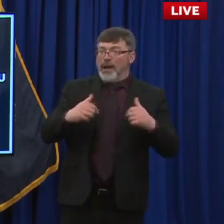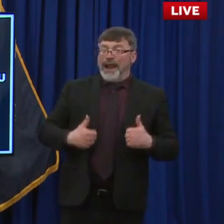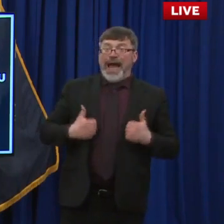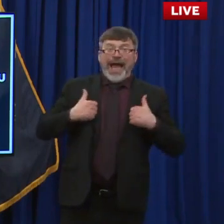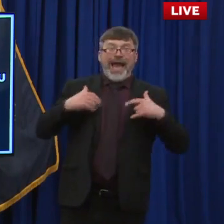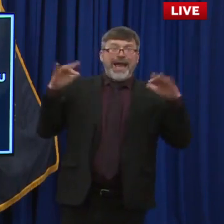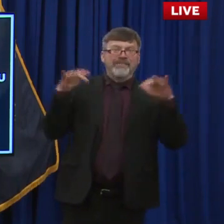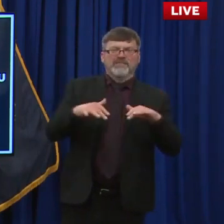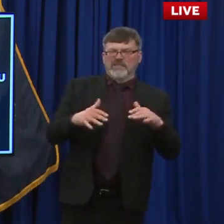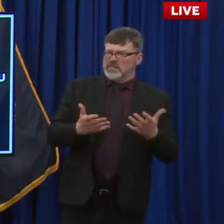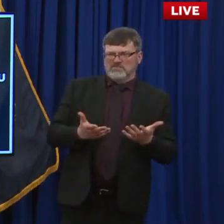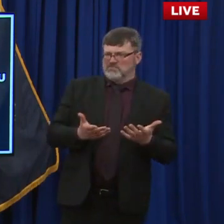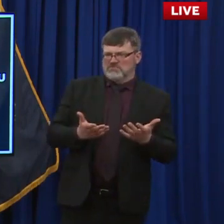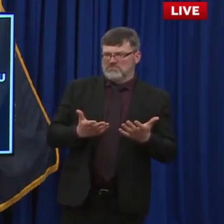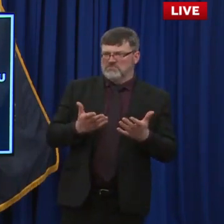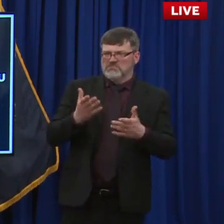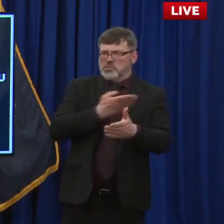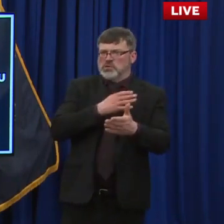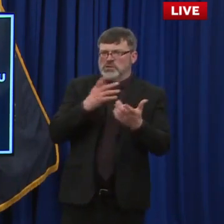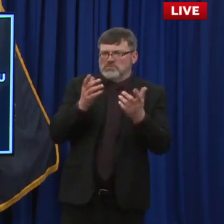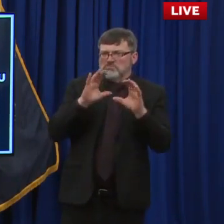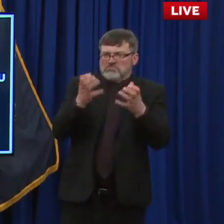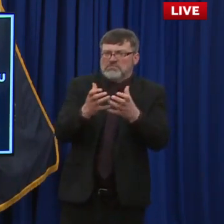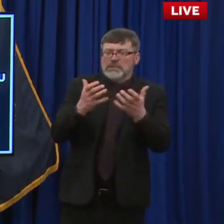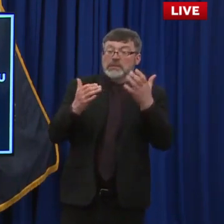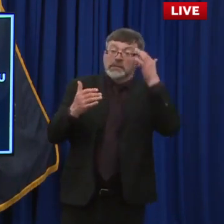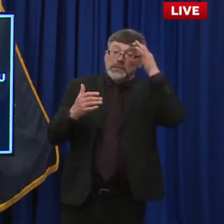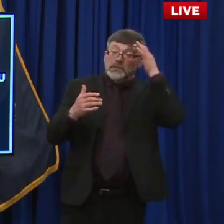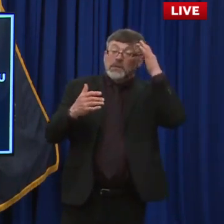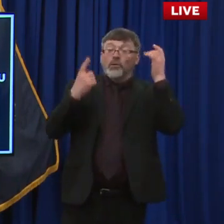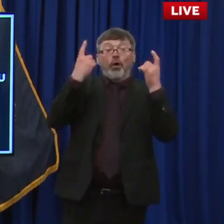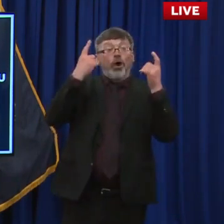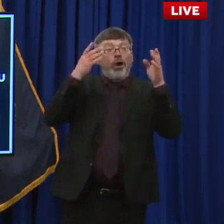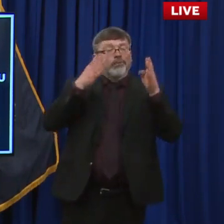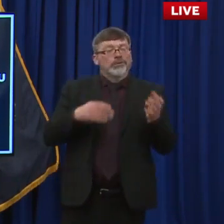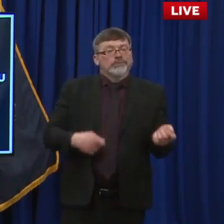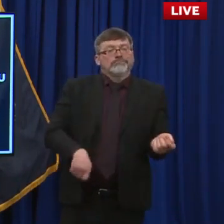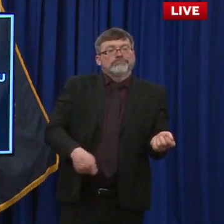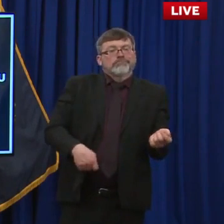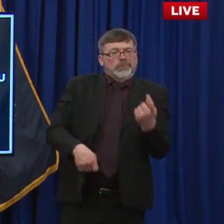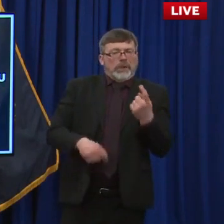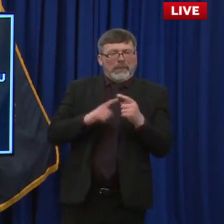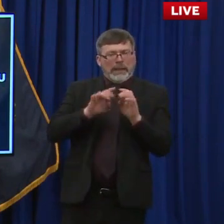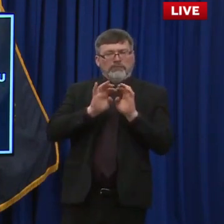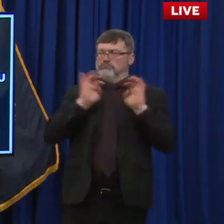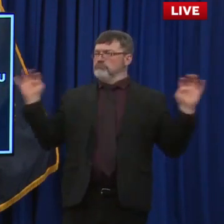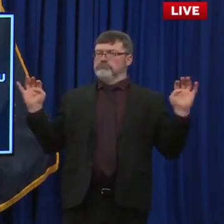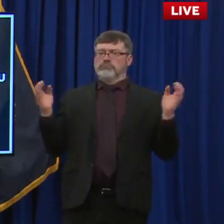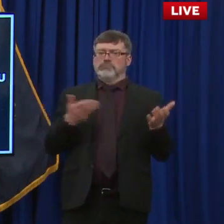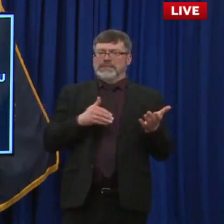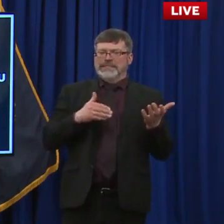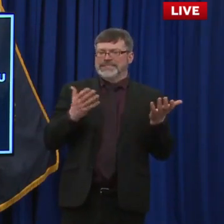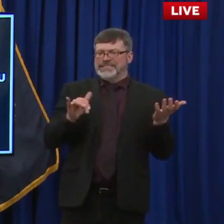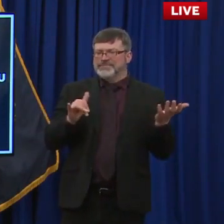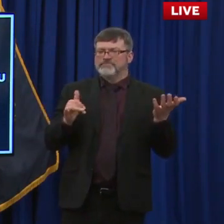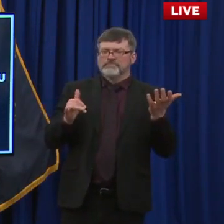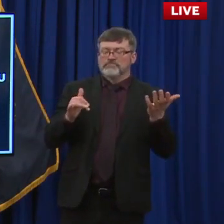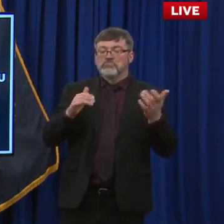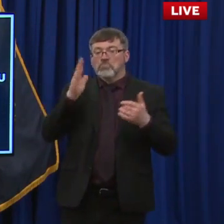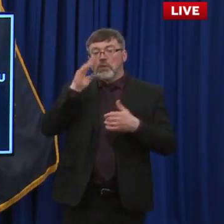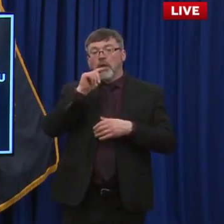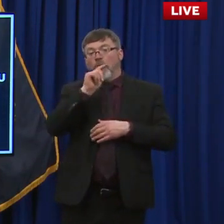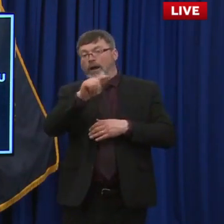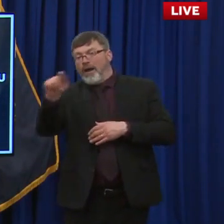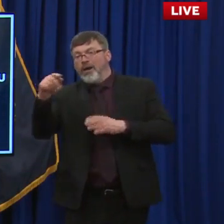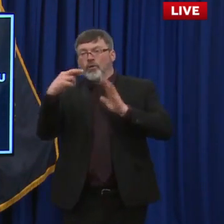beyond, like, a single acoustic person or something like that in capacity issues. And I know there's been some relaxation of some of the guidances. Um,